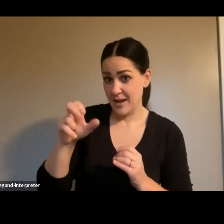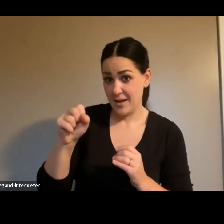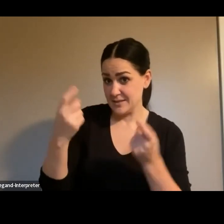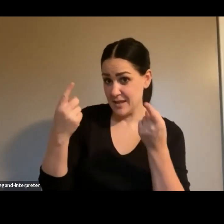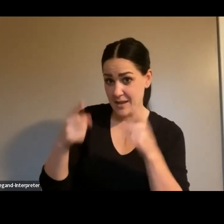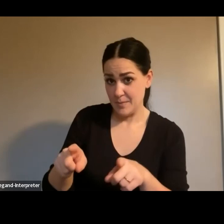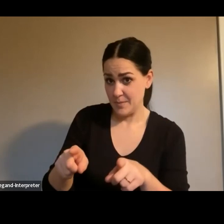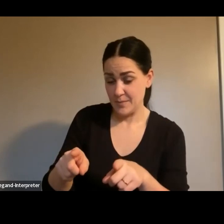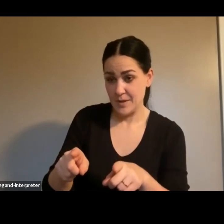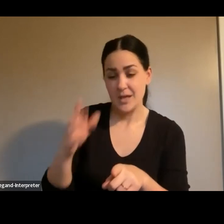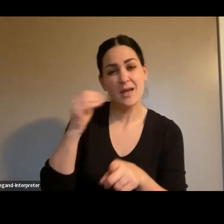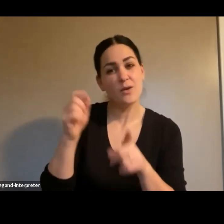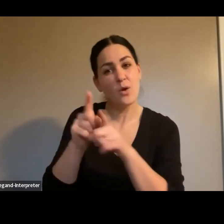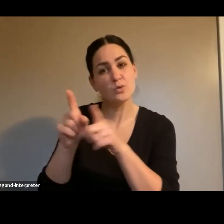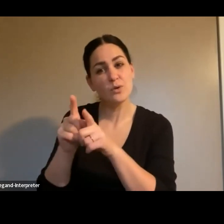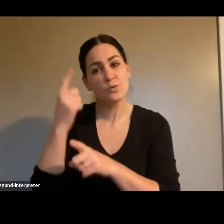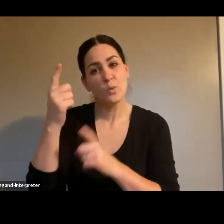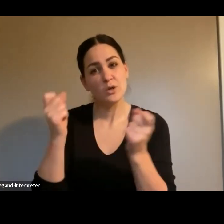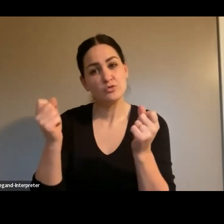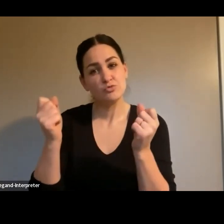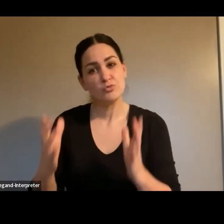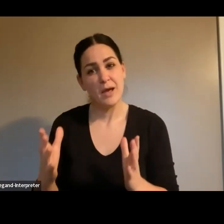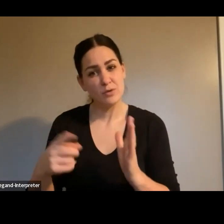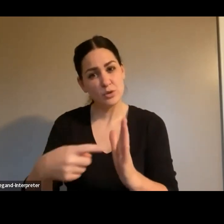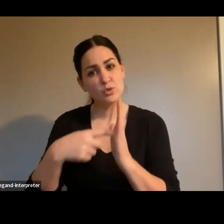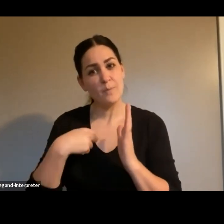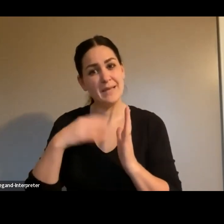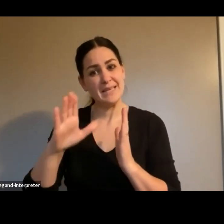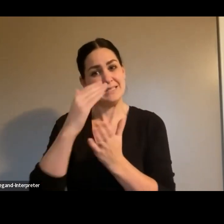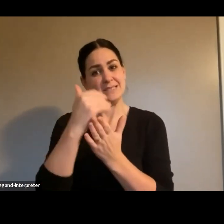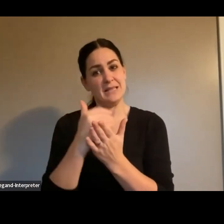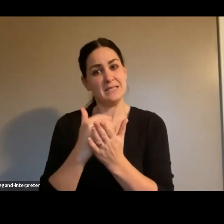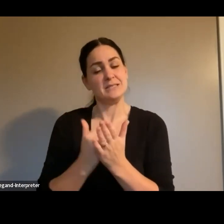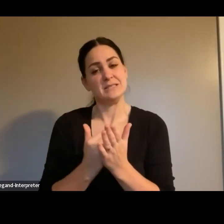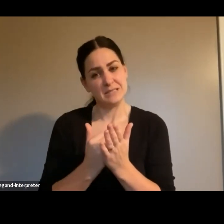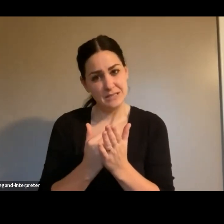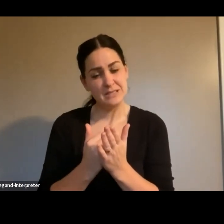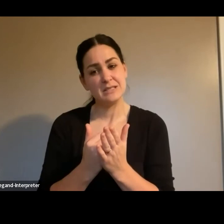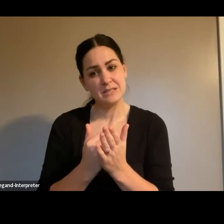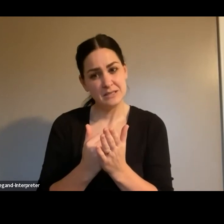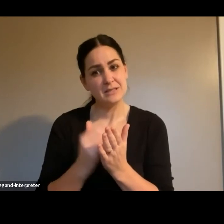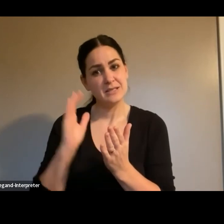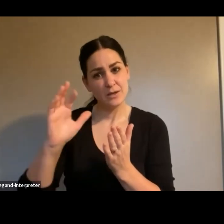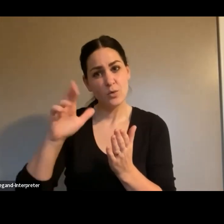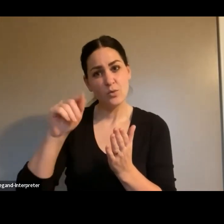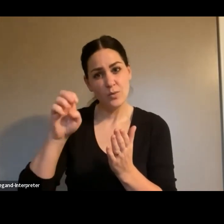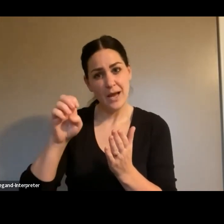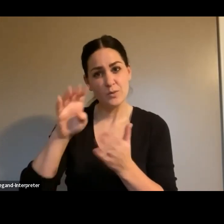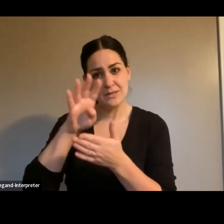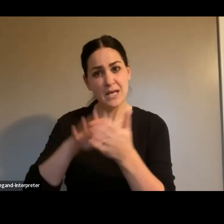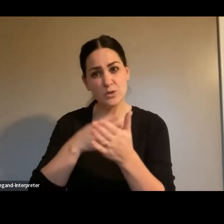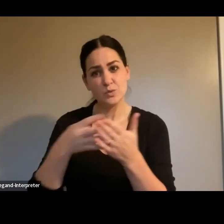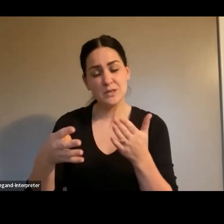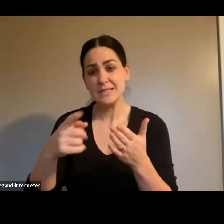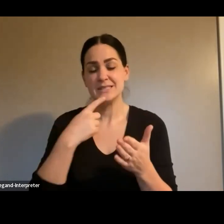there was a driver that, you know, showed me his list of, you know, his his route schedule. And he said, see,